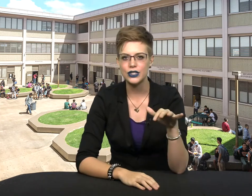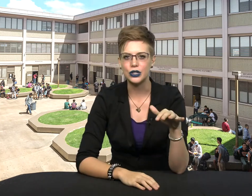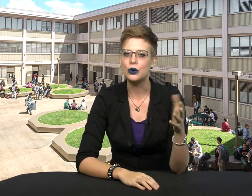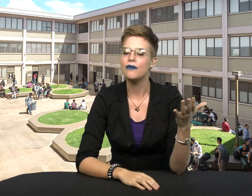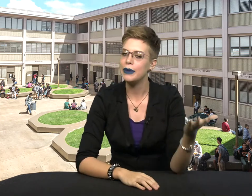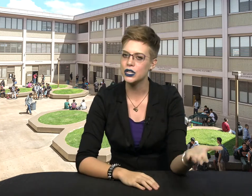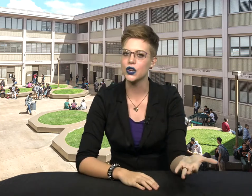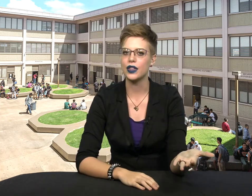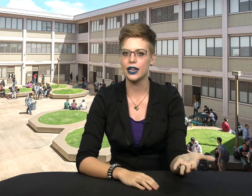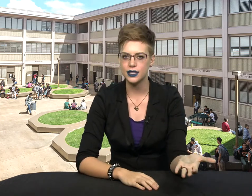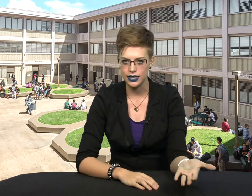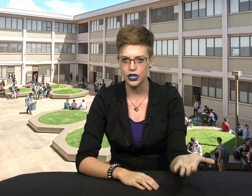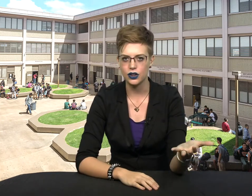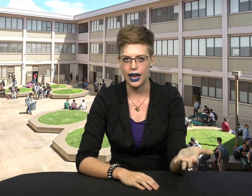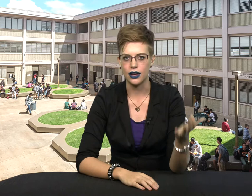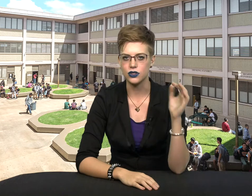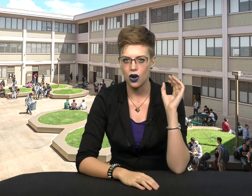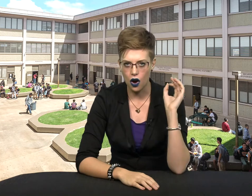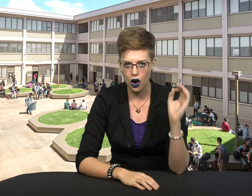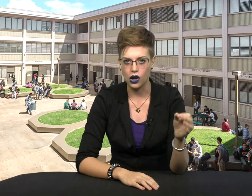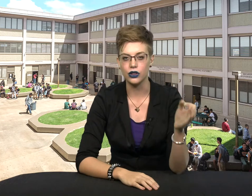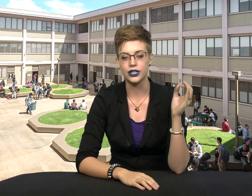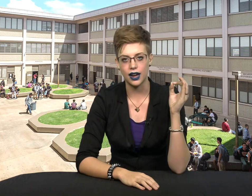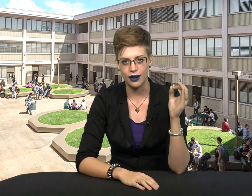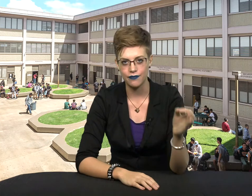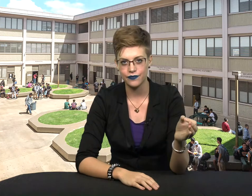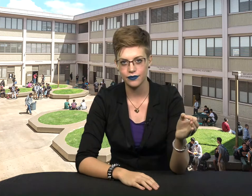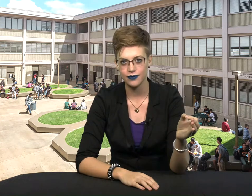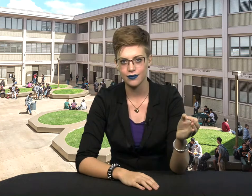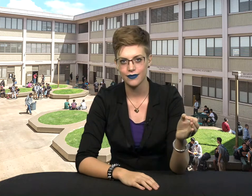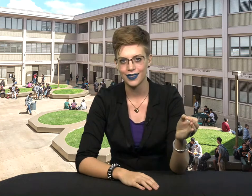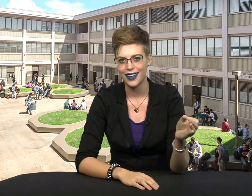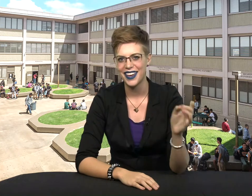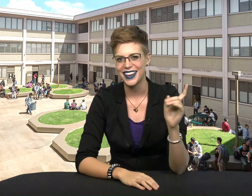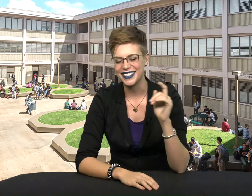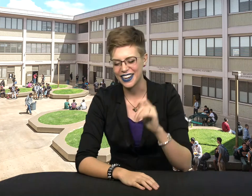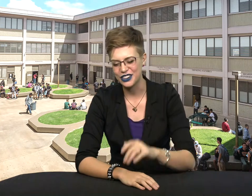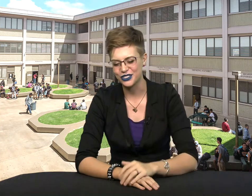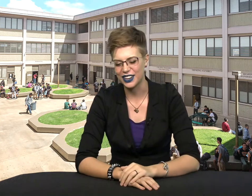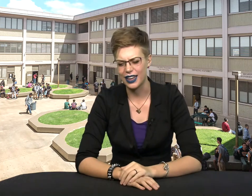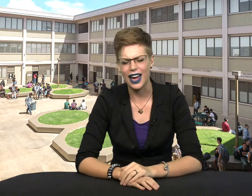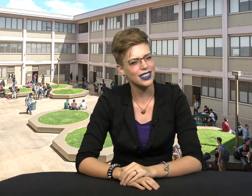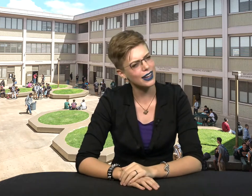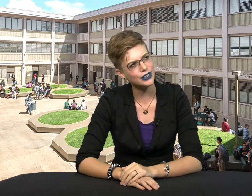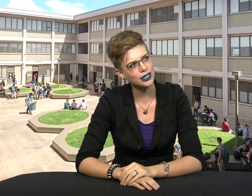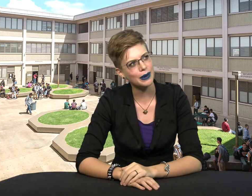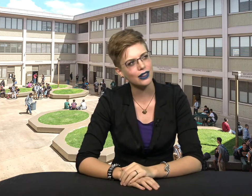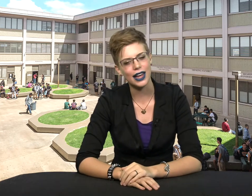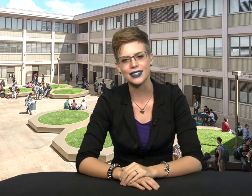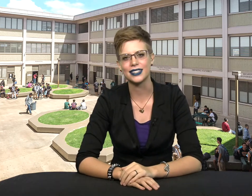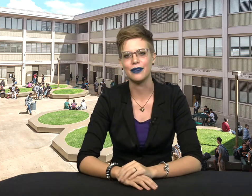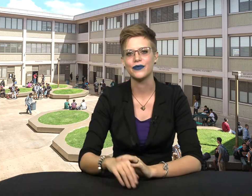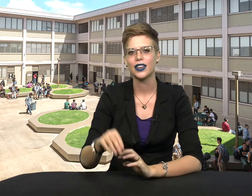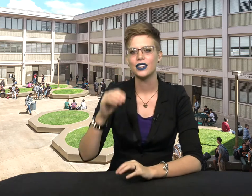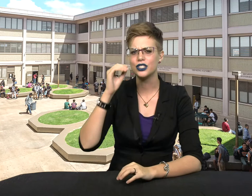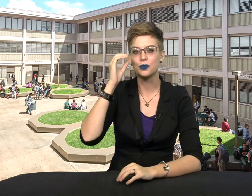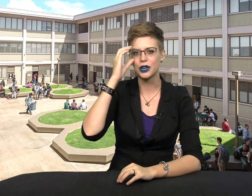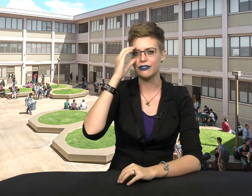do, make sure they can see your hands all the time. A second trick that I think I talked about last time, just briefly,